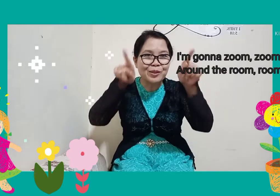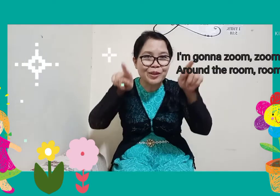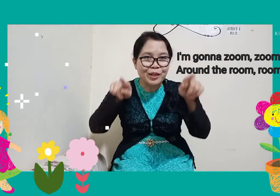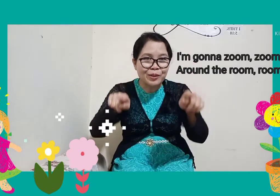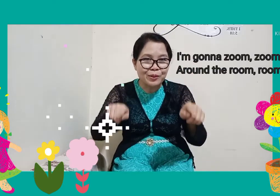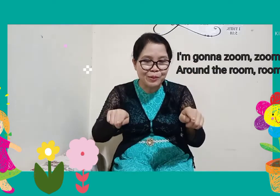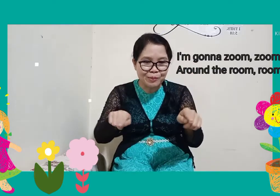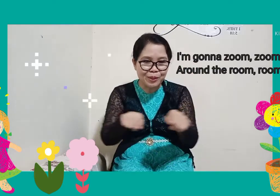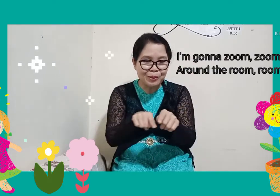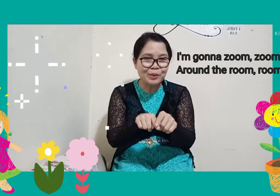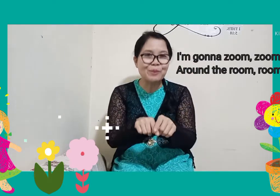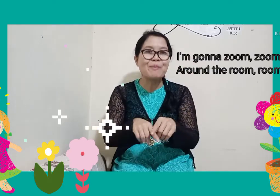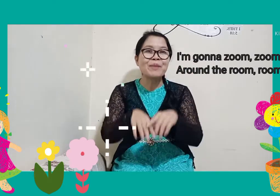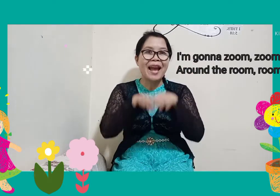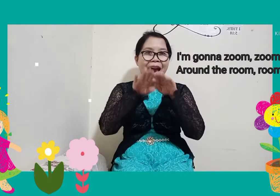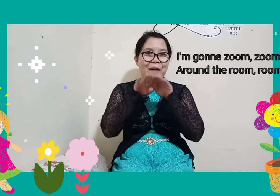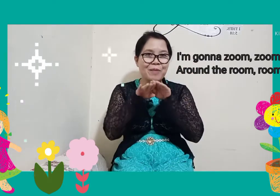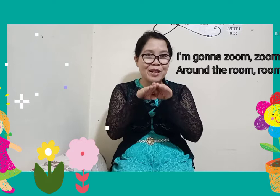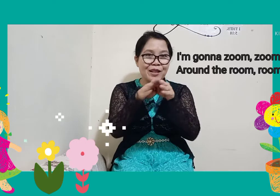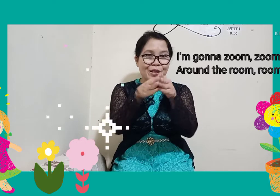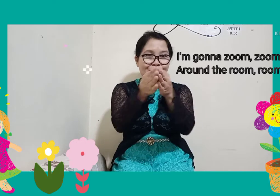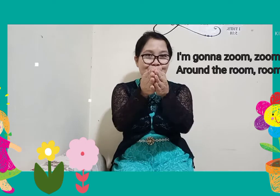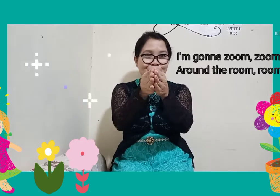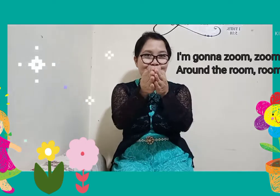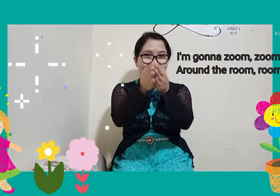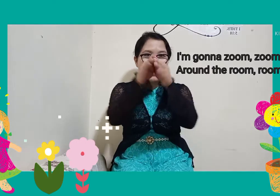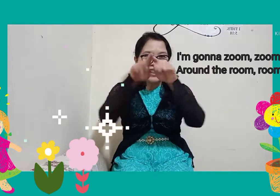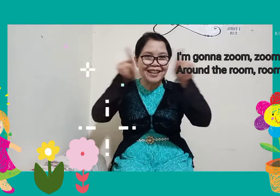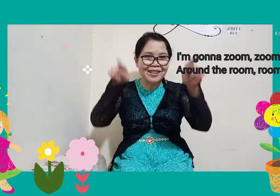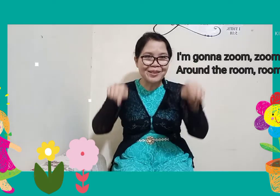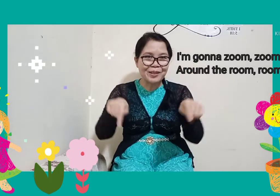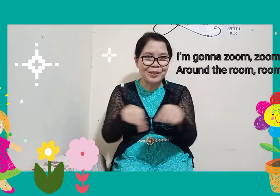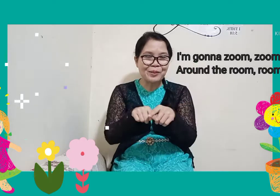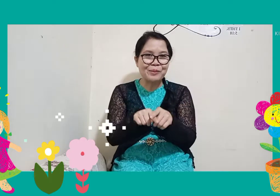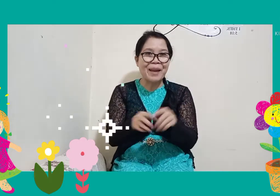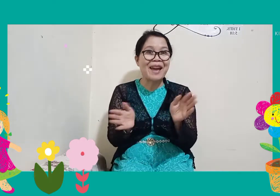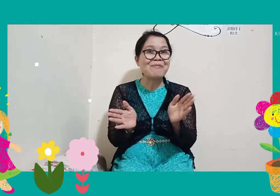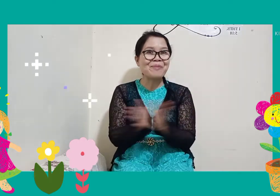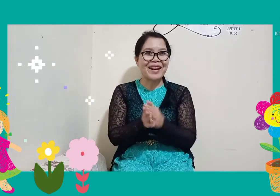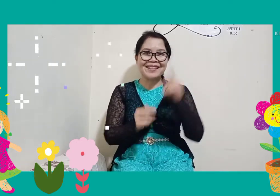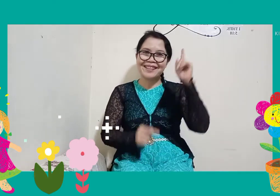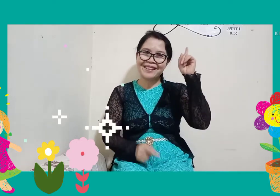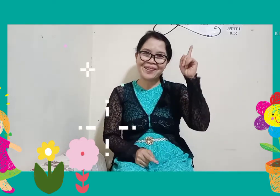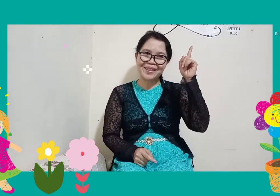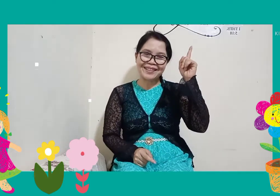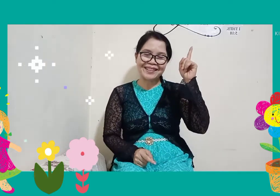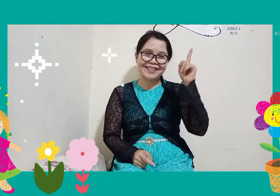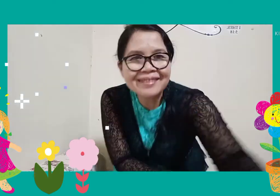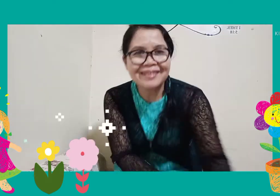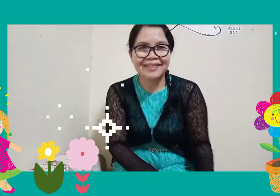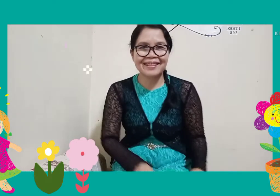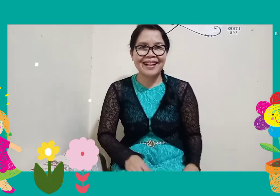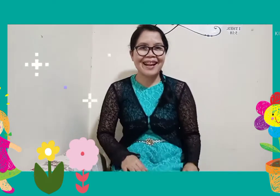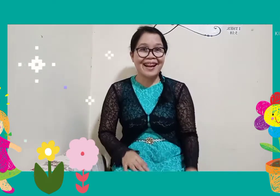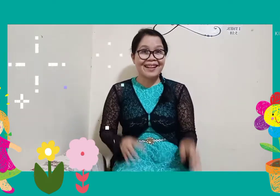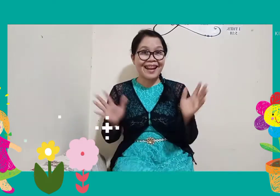into the room room room I'm gonna zoom into the room and praise the Lord